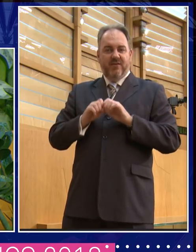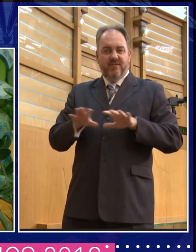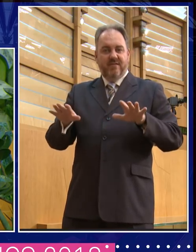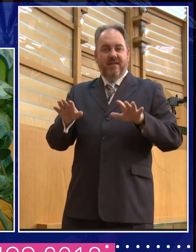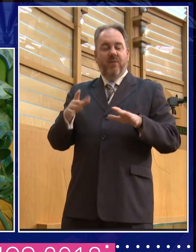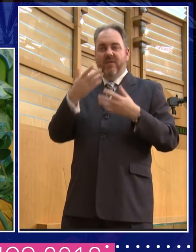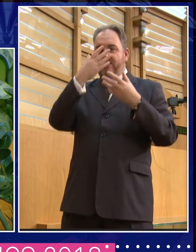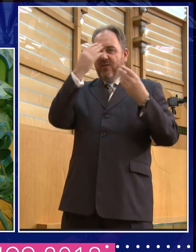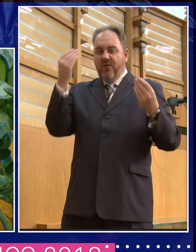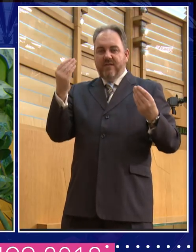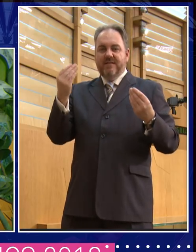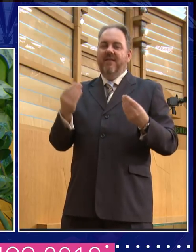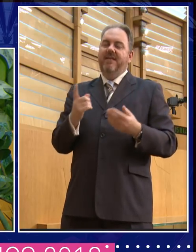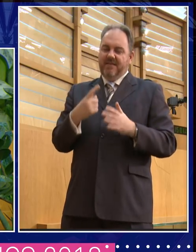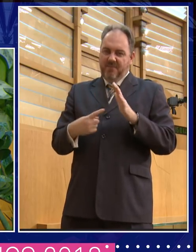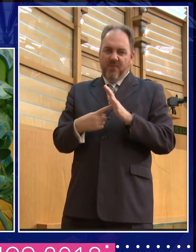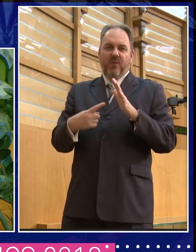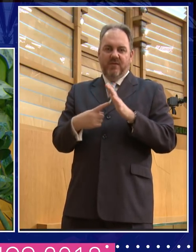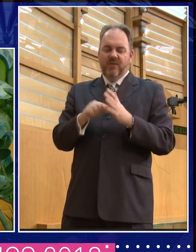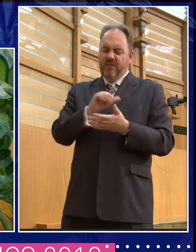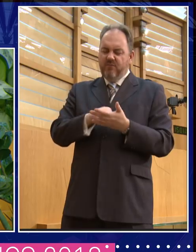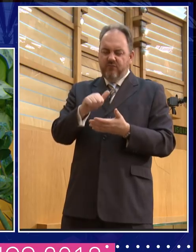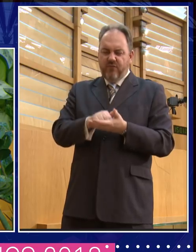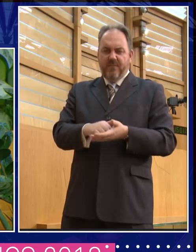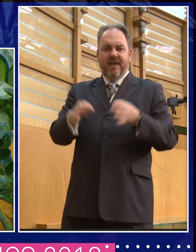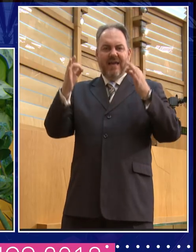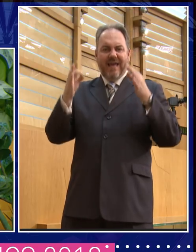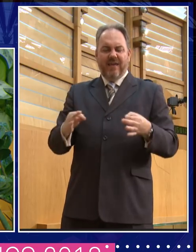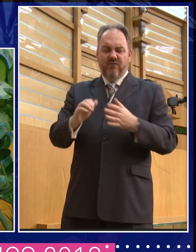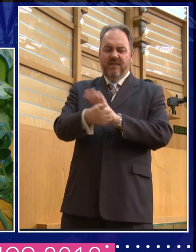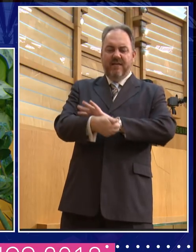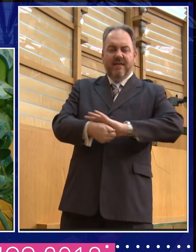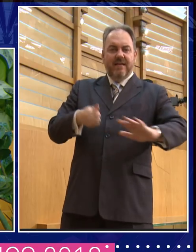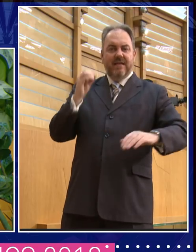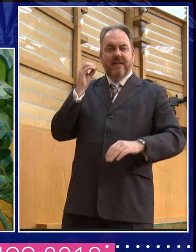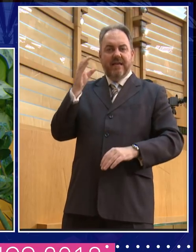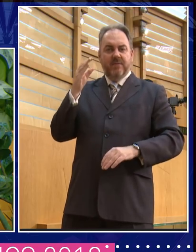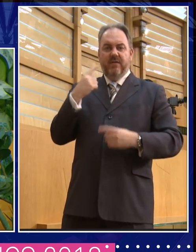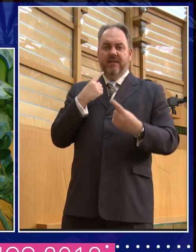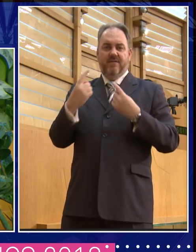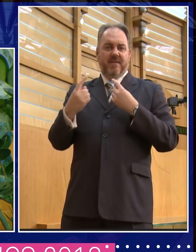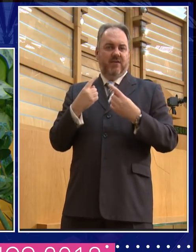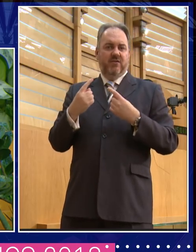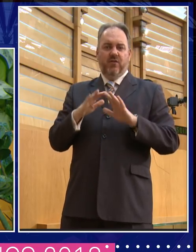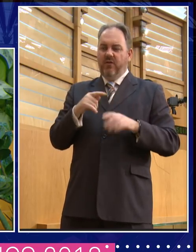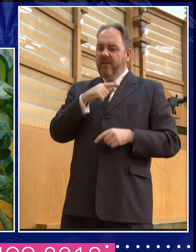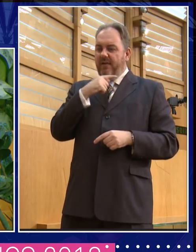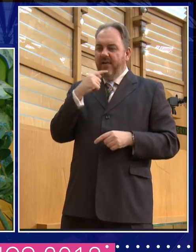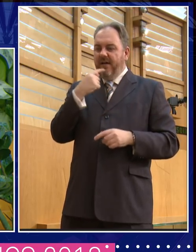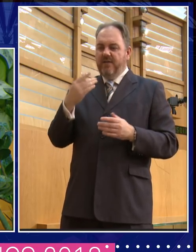of proper, accurate and expert information. And if there was a, if there was a, a